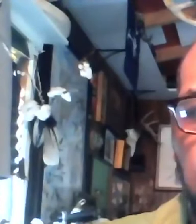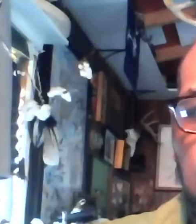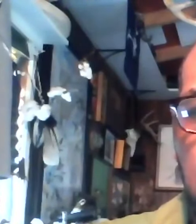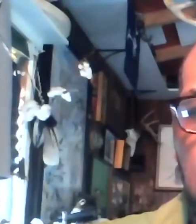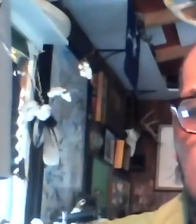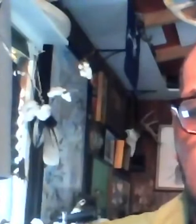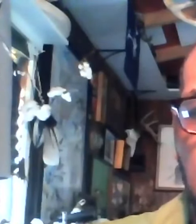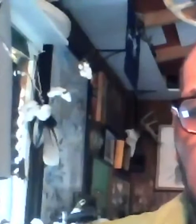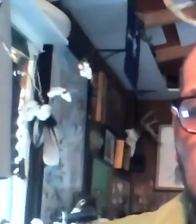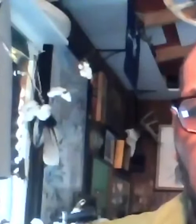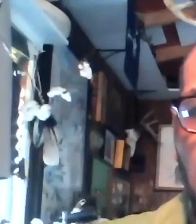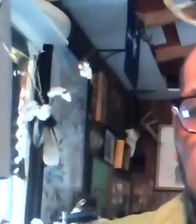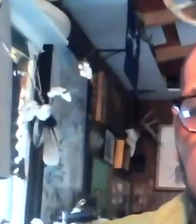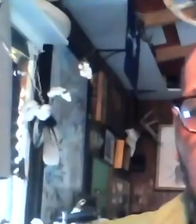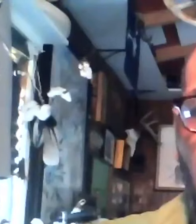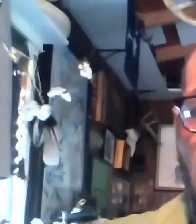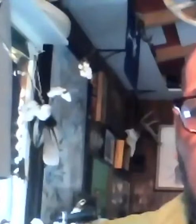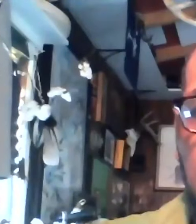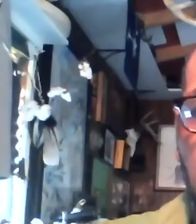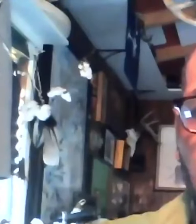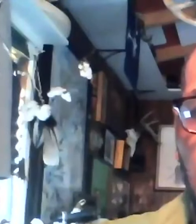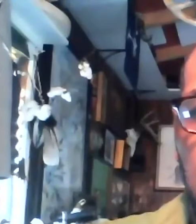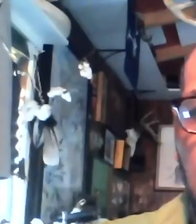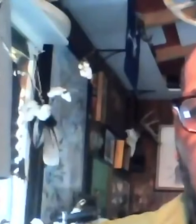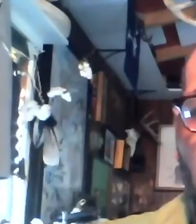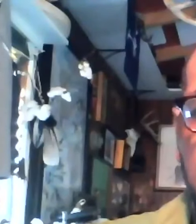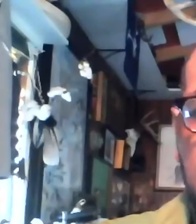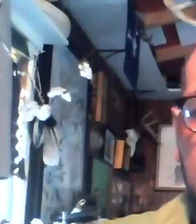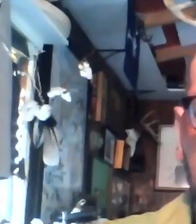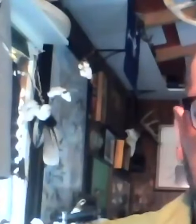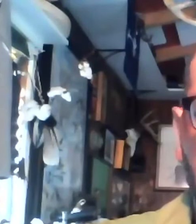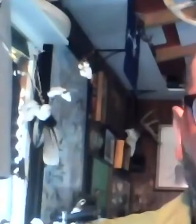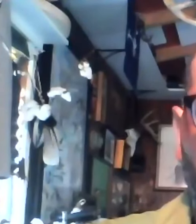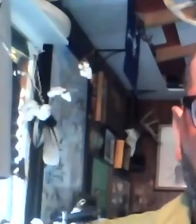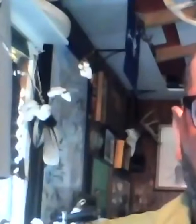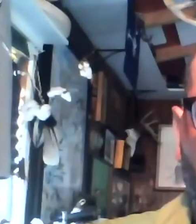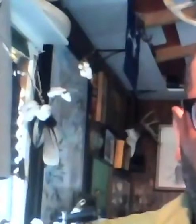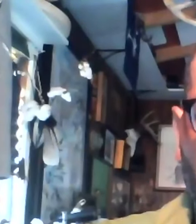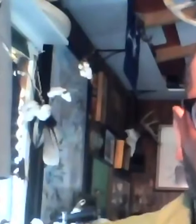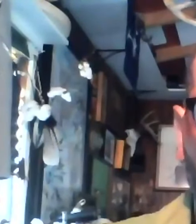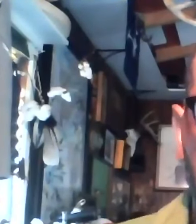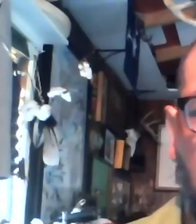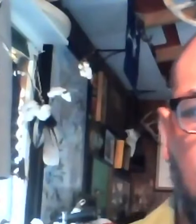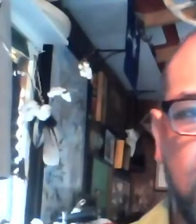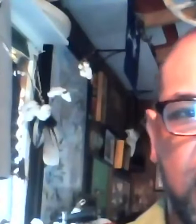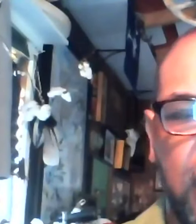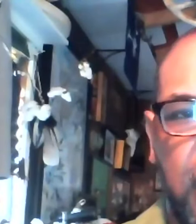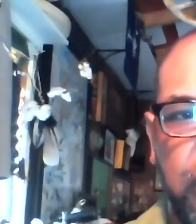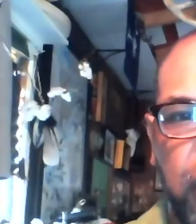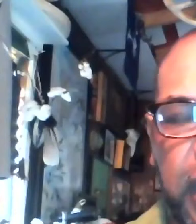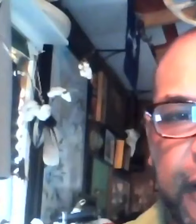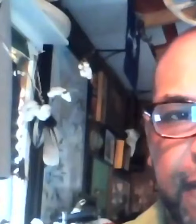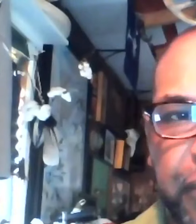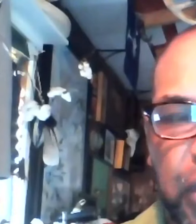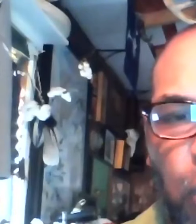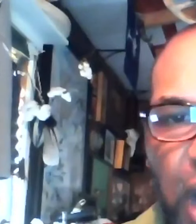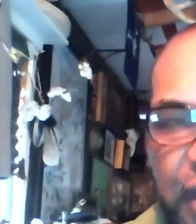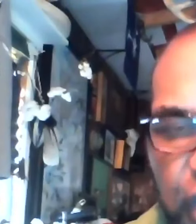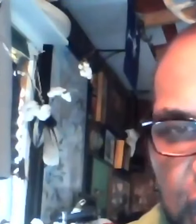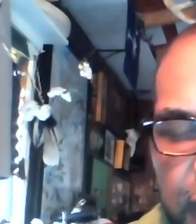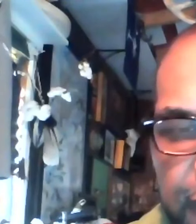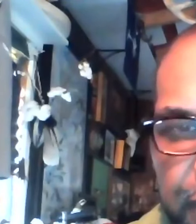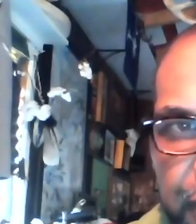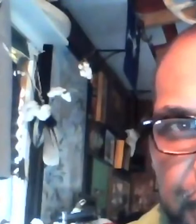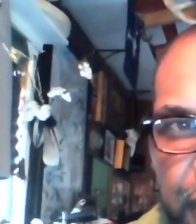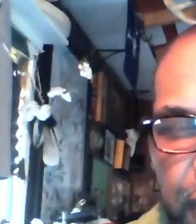Pennsylvania to Illinois or Iowa or Maine or all the way across the country to